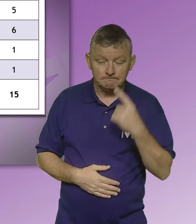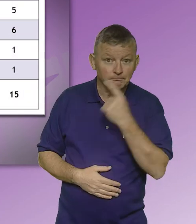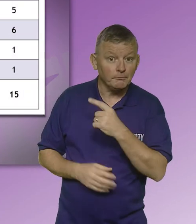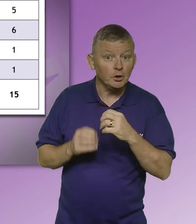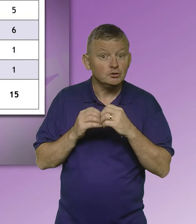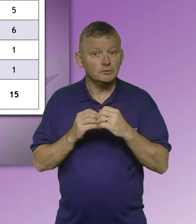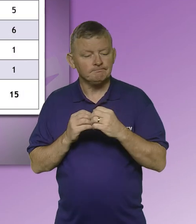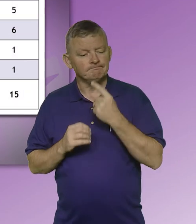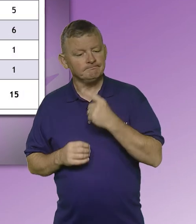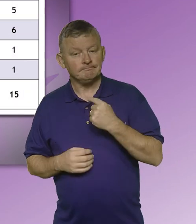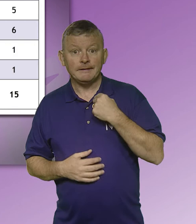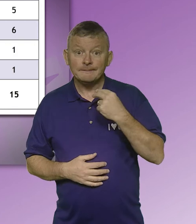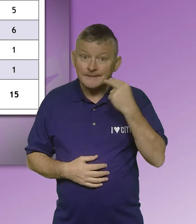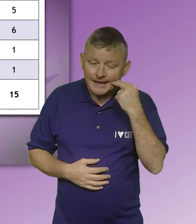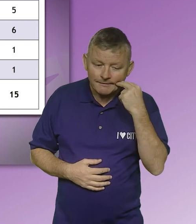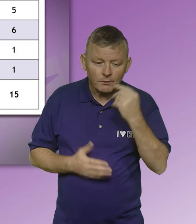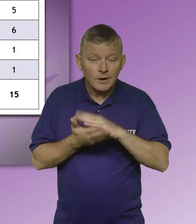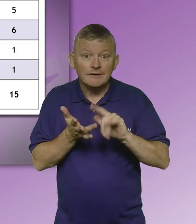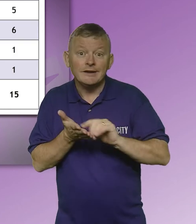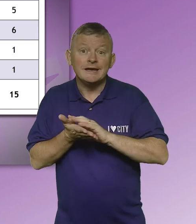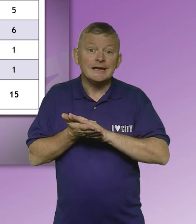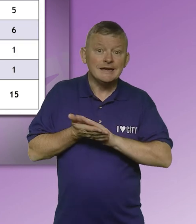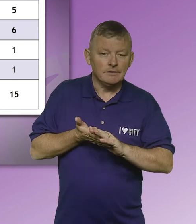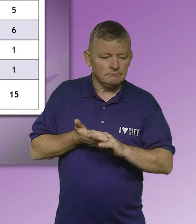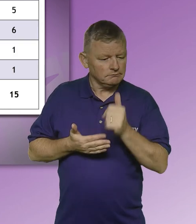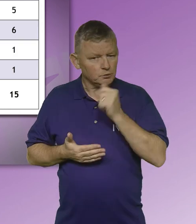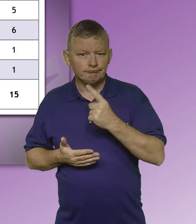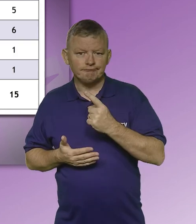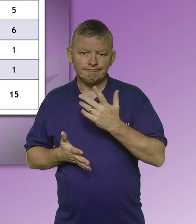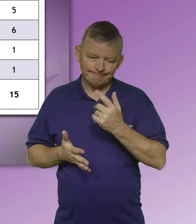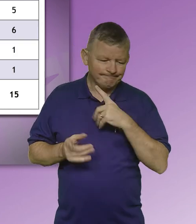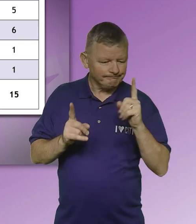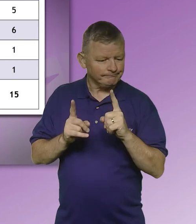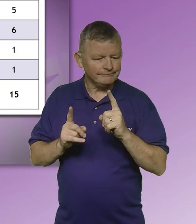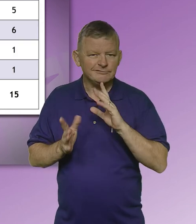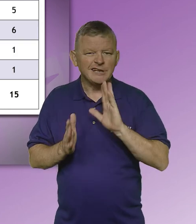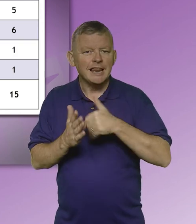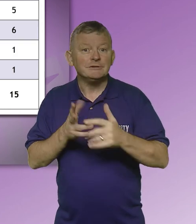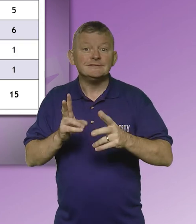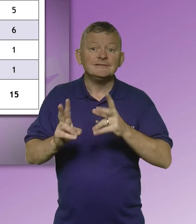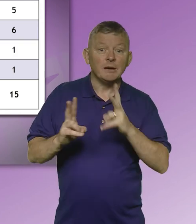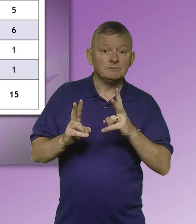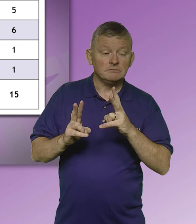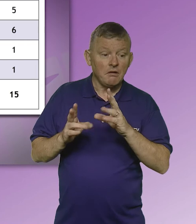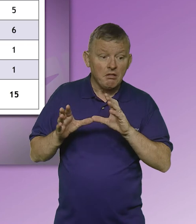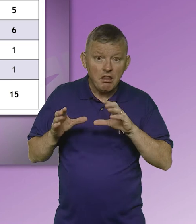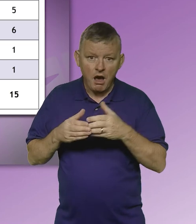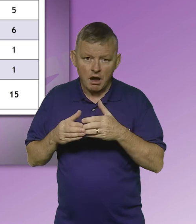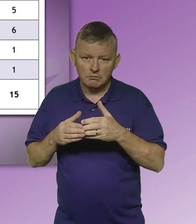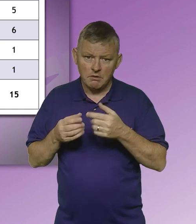table 2 shows those students who declared deaf or hard of hearing and who used a sign language interpreter in class to allow